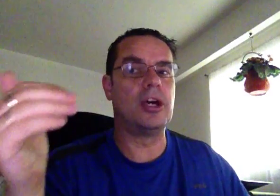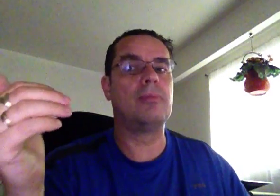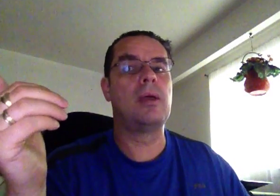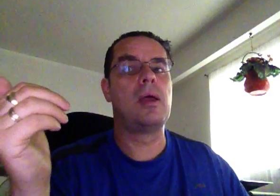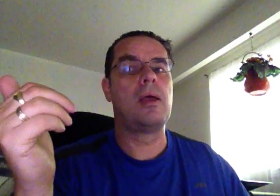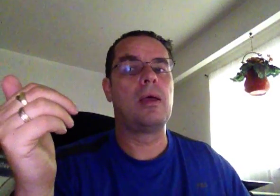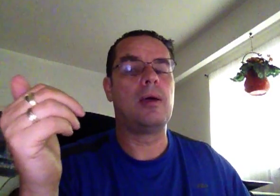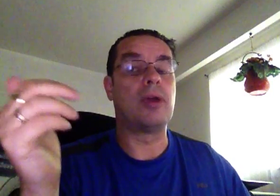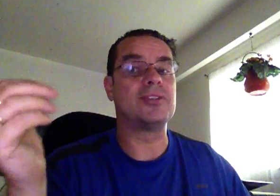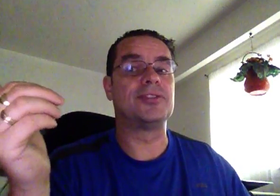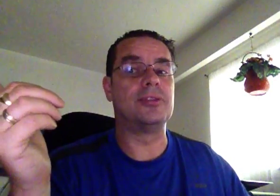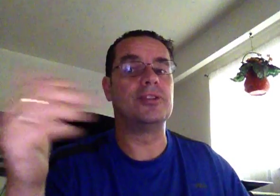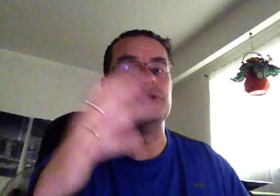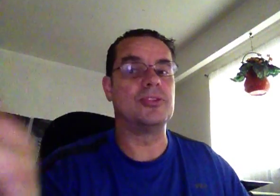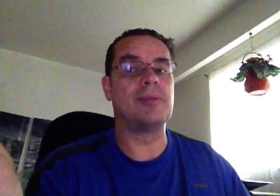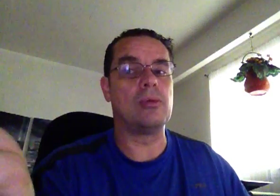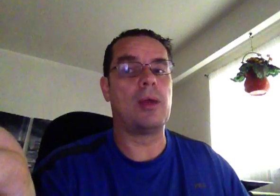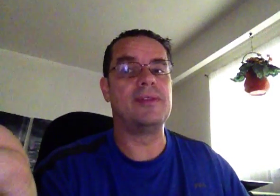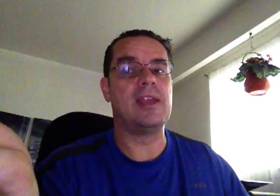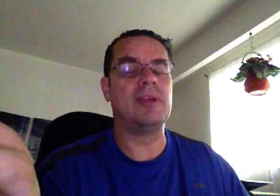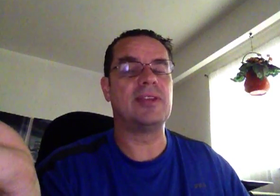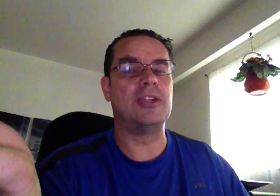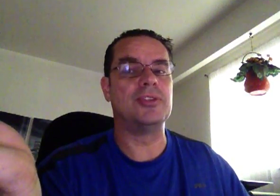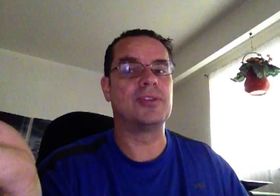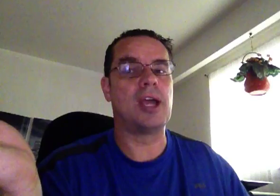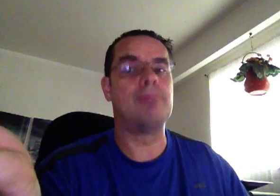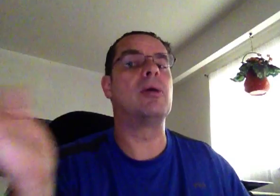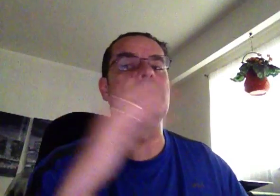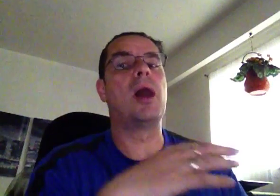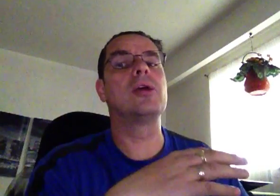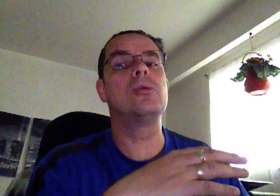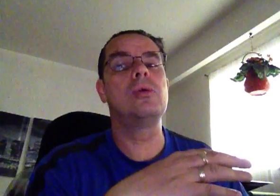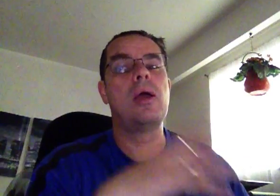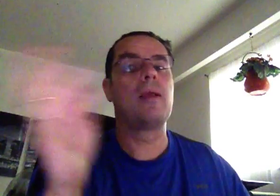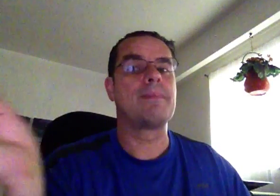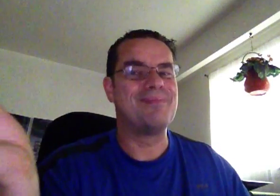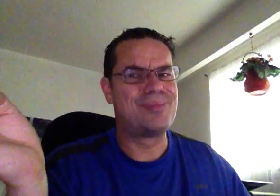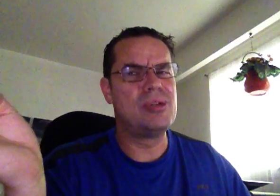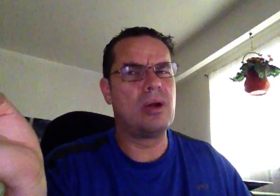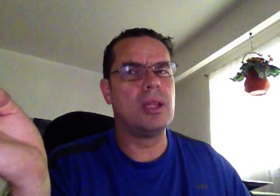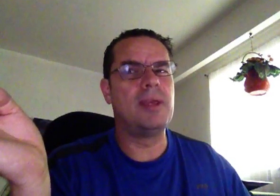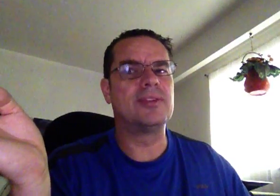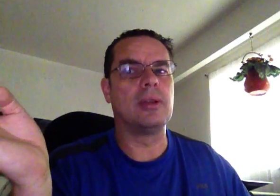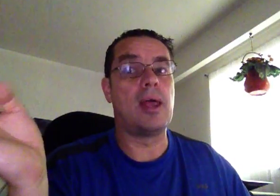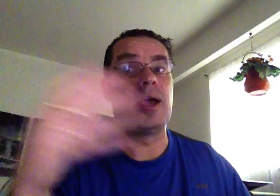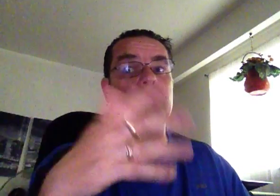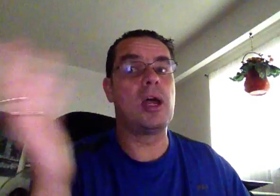up a processor to do something on the database engine side. But with Mongo, it pretty well eliminates a lot. That's why,